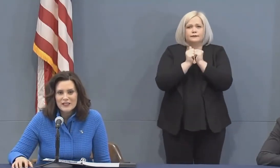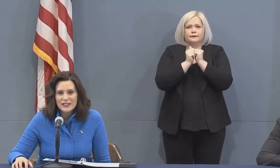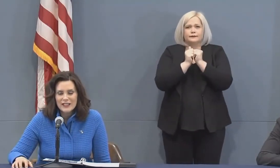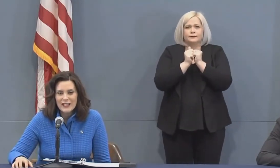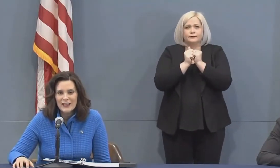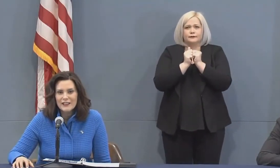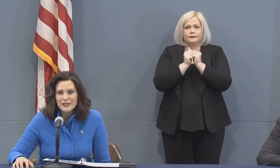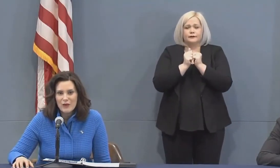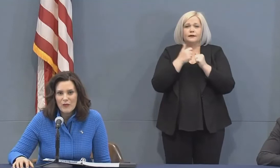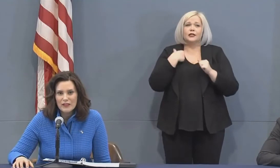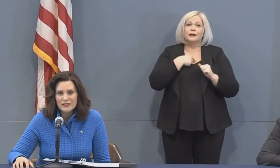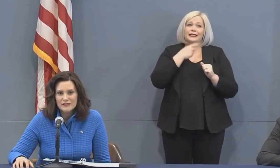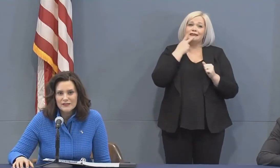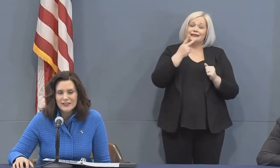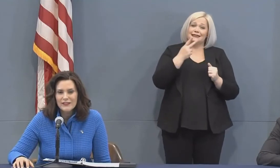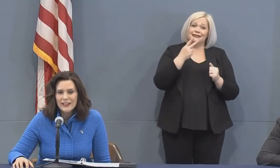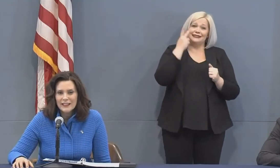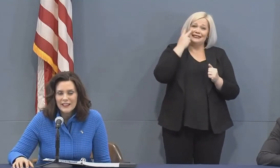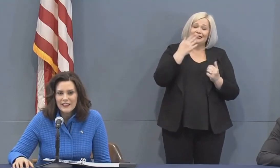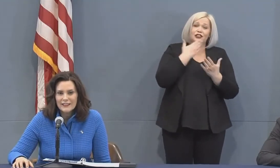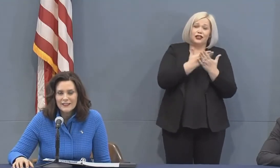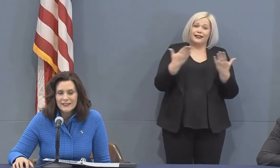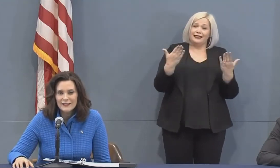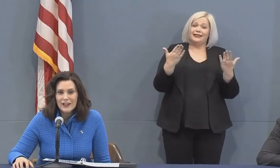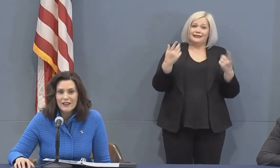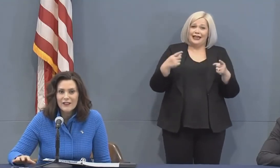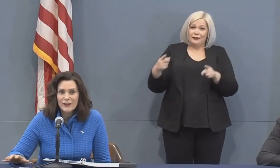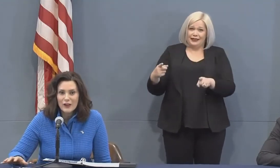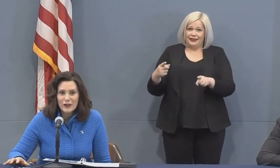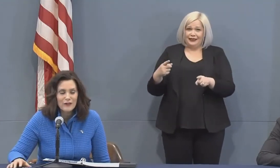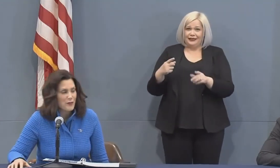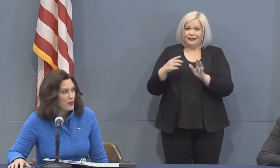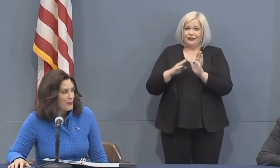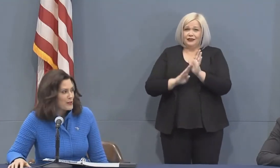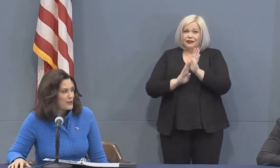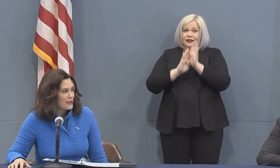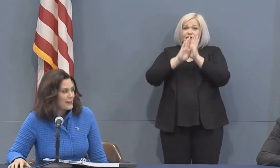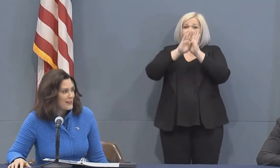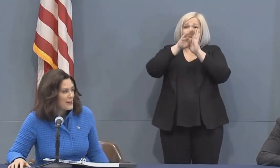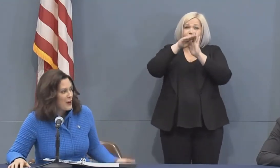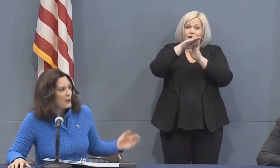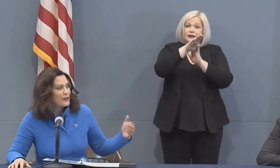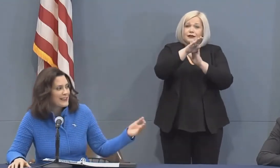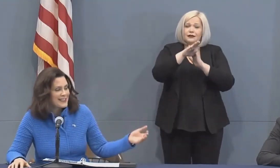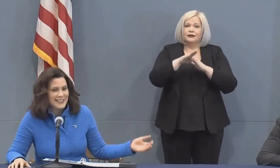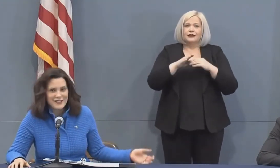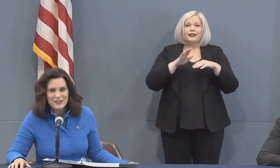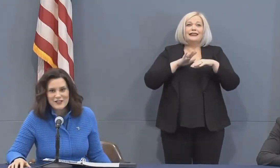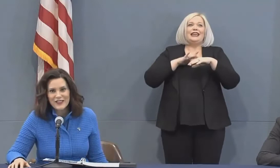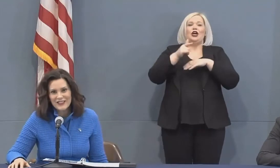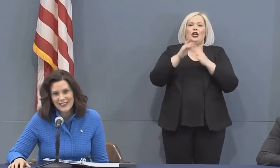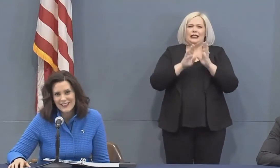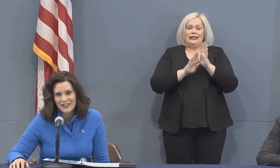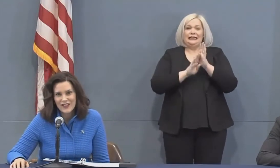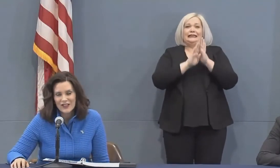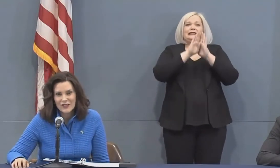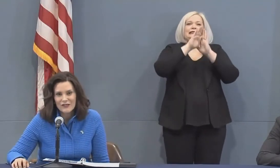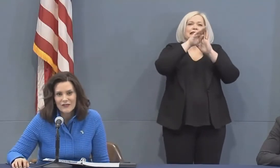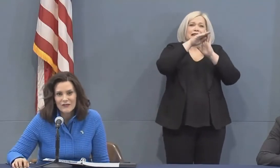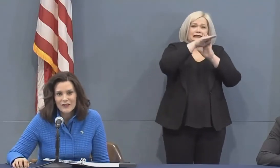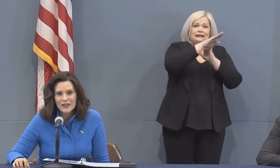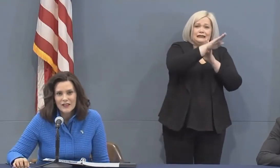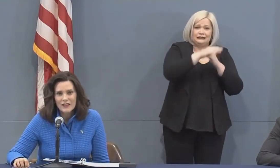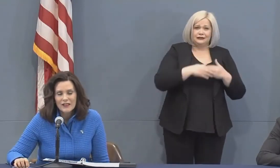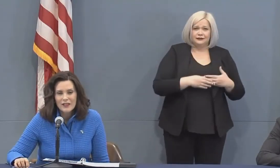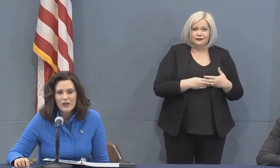things to be seen in this moment. The flattening of a curve. The premature, the early stages of the flattening of the